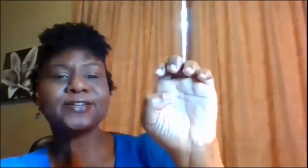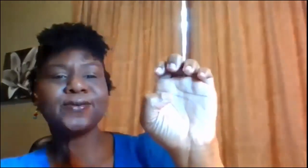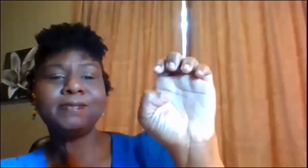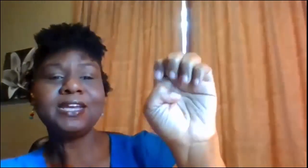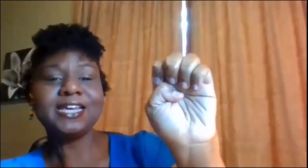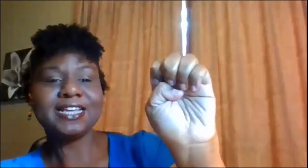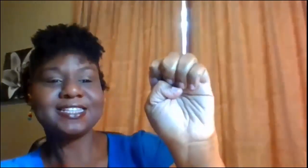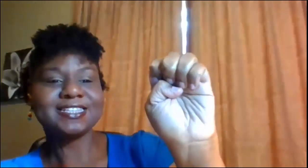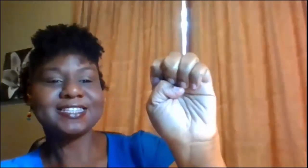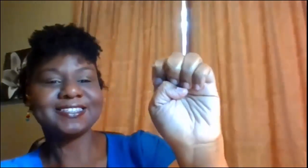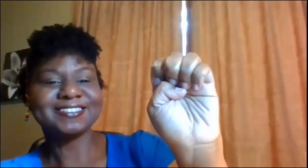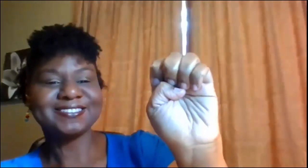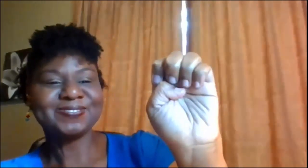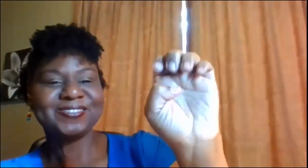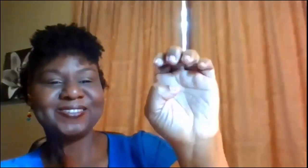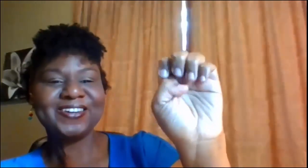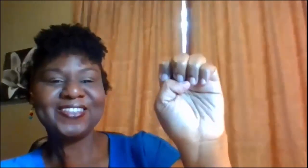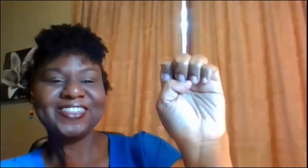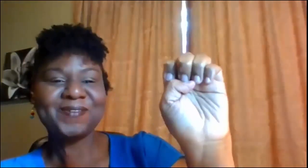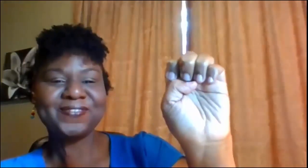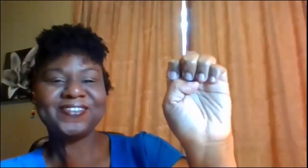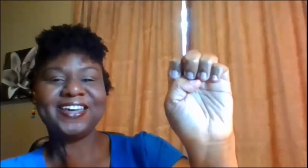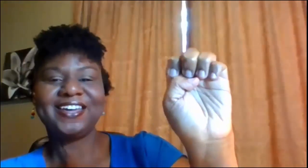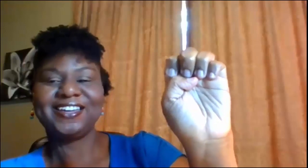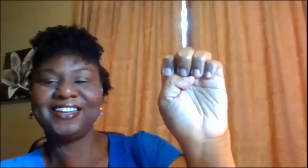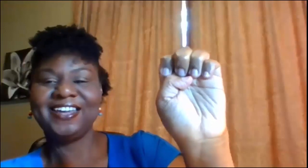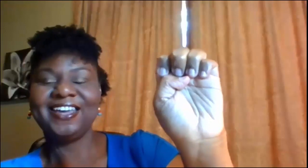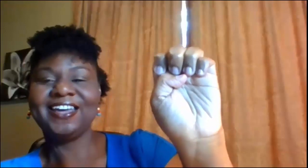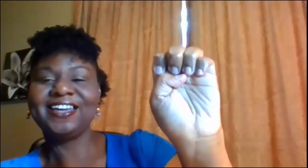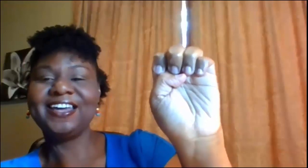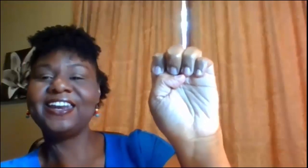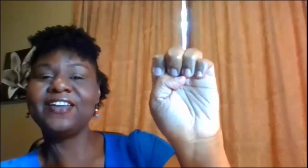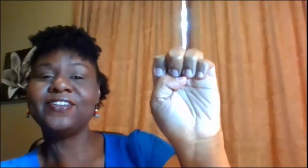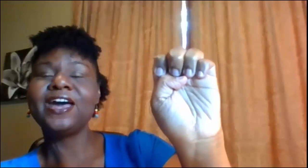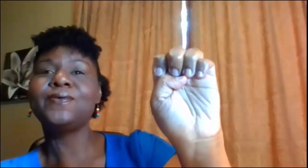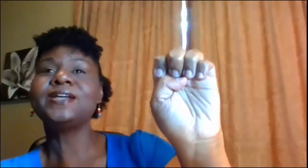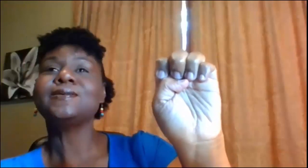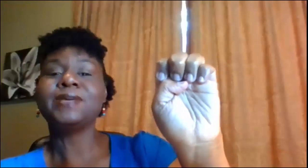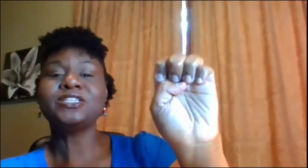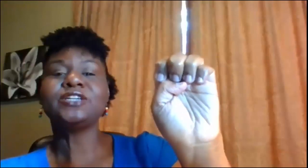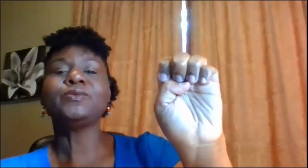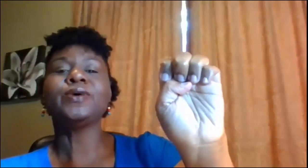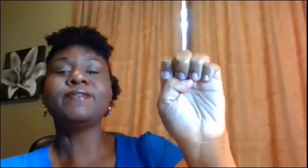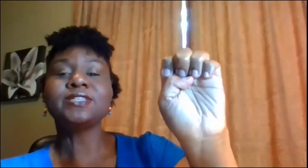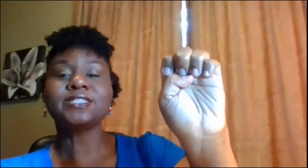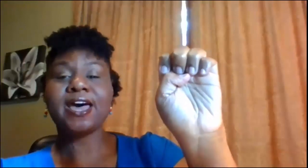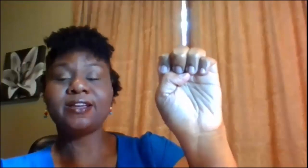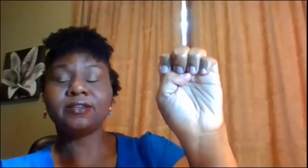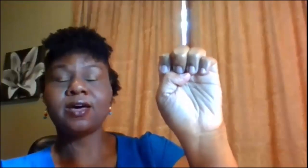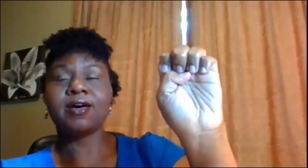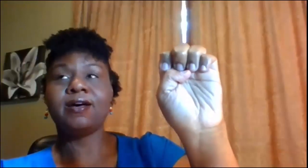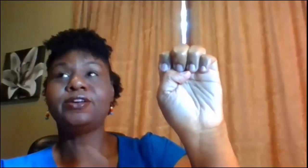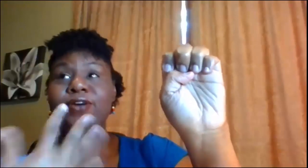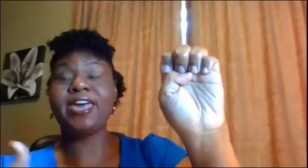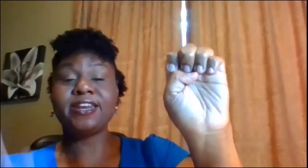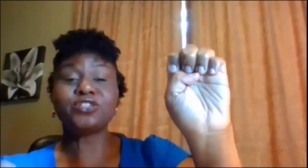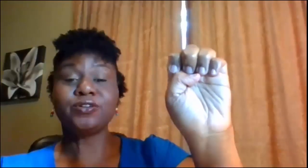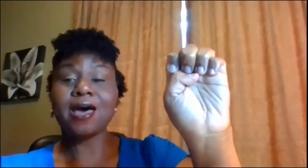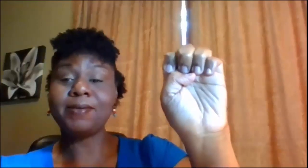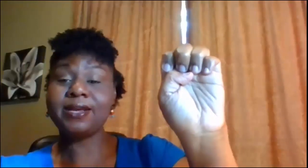screaming E's put them on your thumb if you can good and the other thing I wanted to mention whatever stop your hand is your dominant